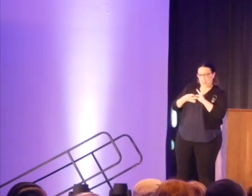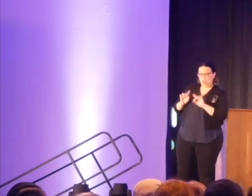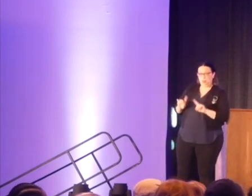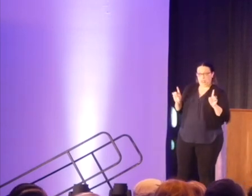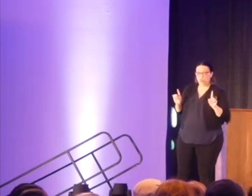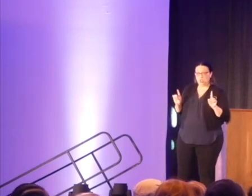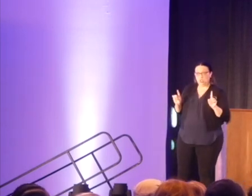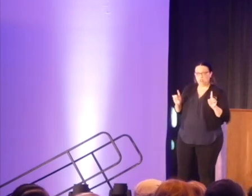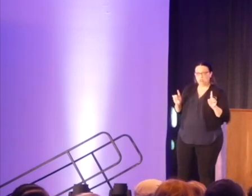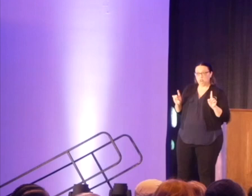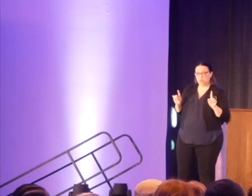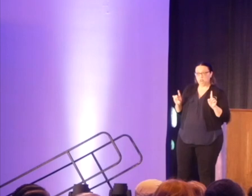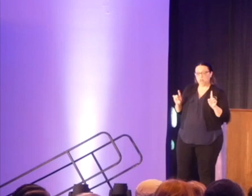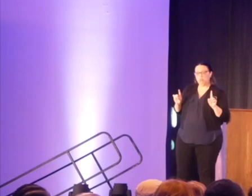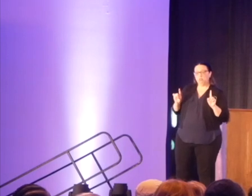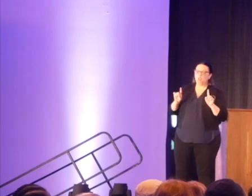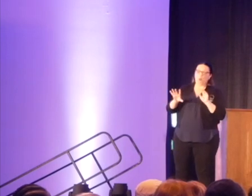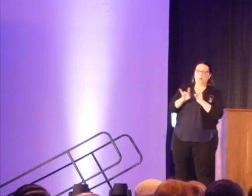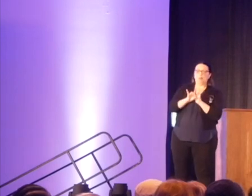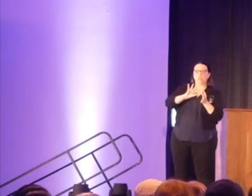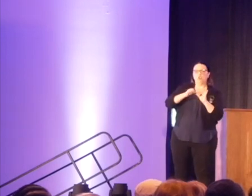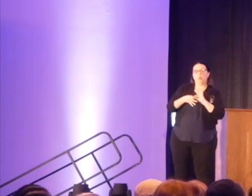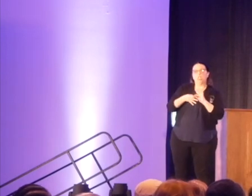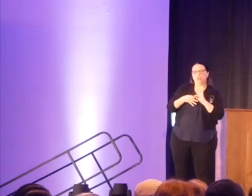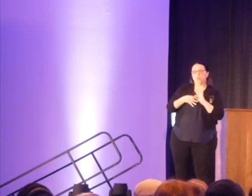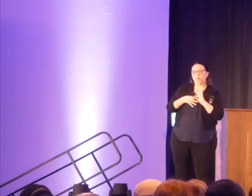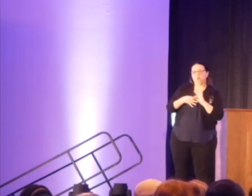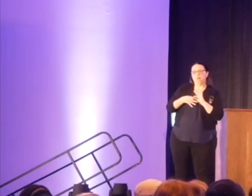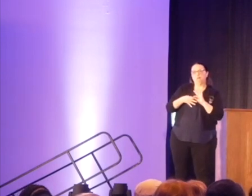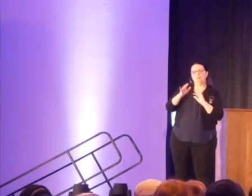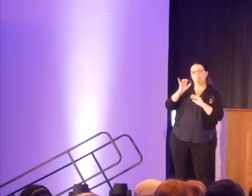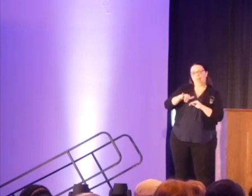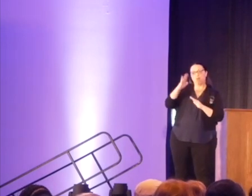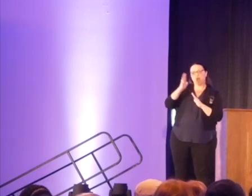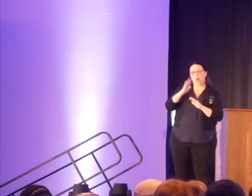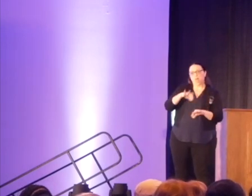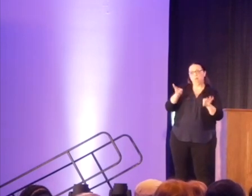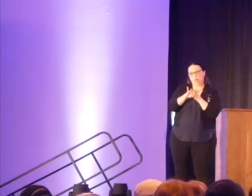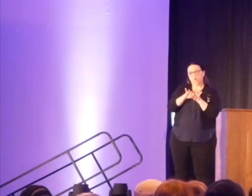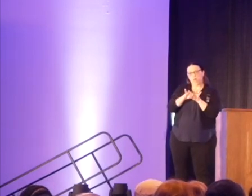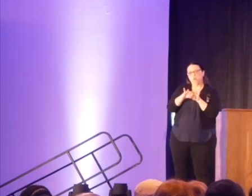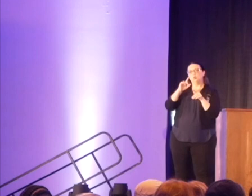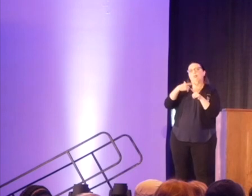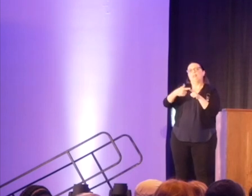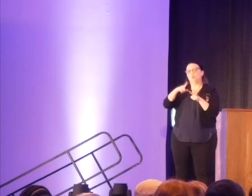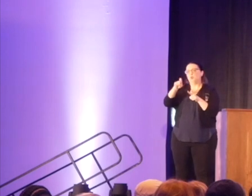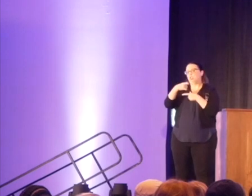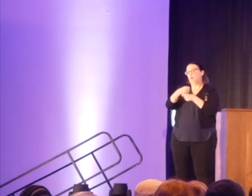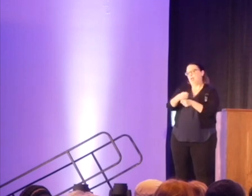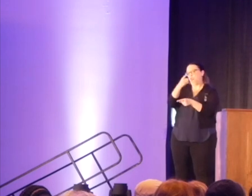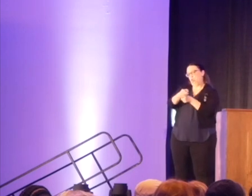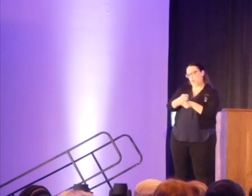different, we're going to go with interpretation. And that's where someone needs to make it right with someone else,